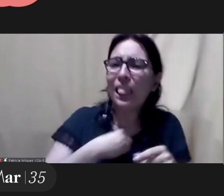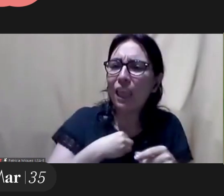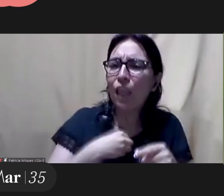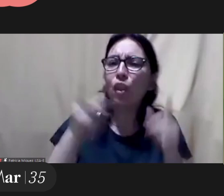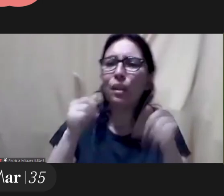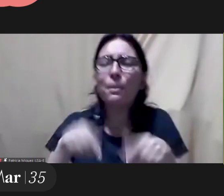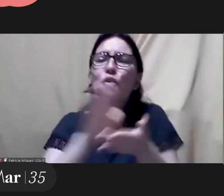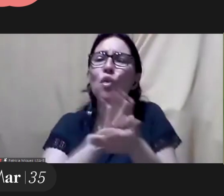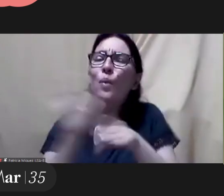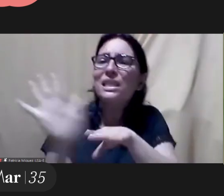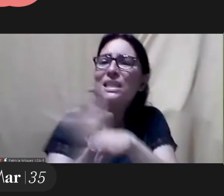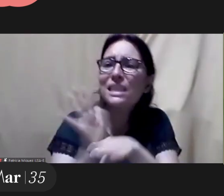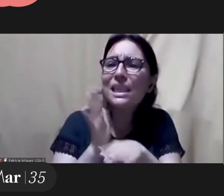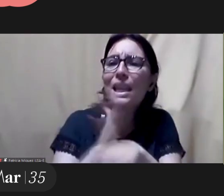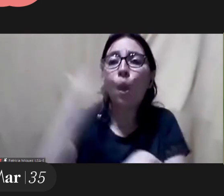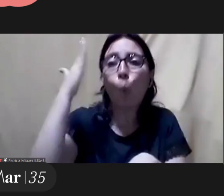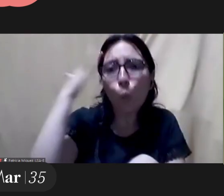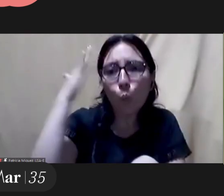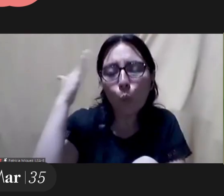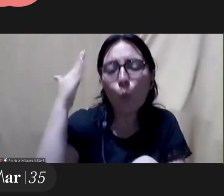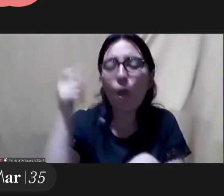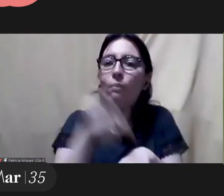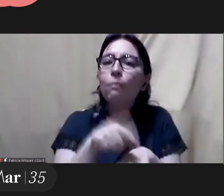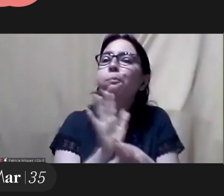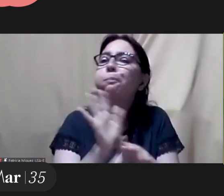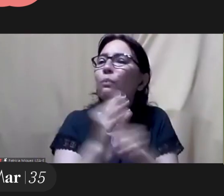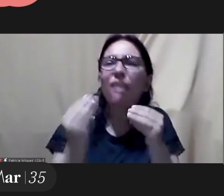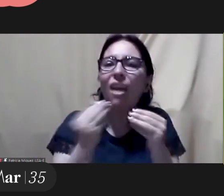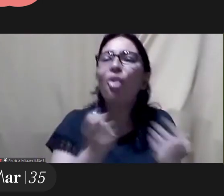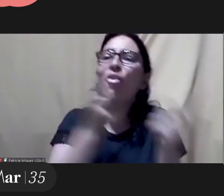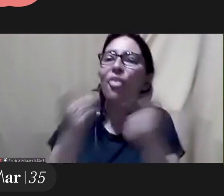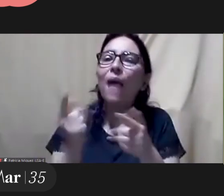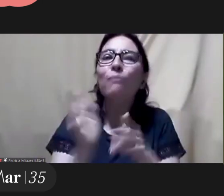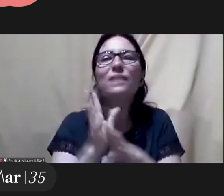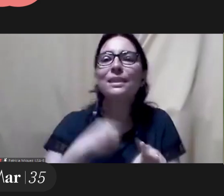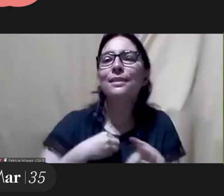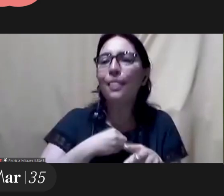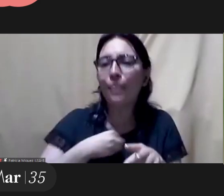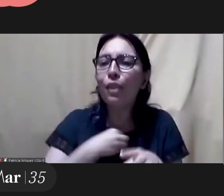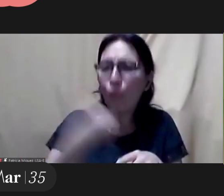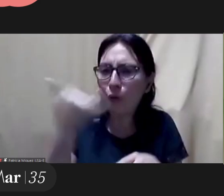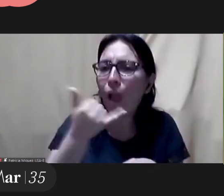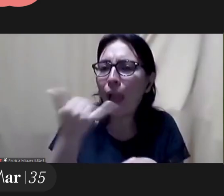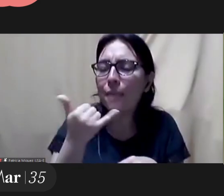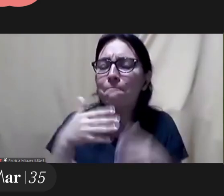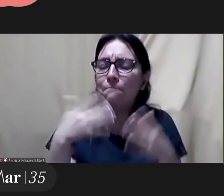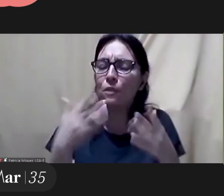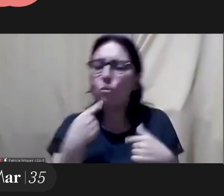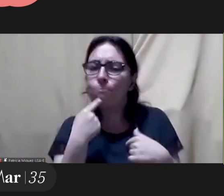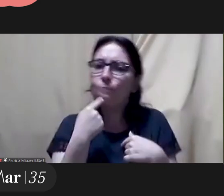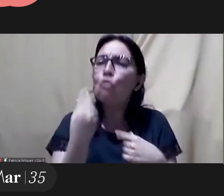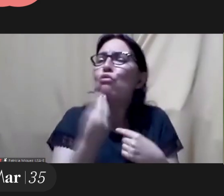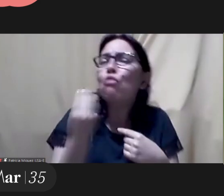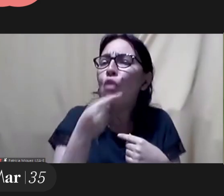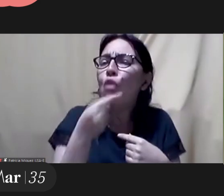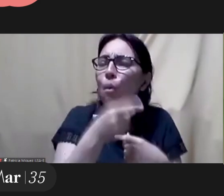and culture and cinema are constructs of meaning. So the question is how